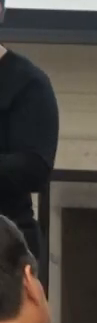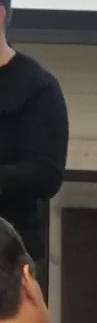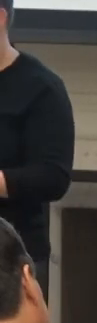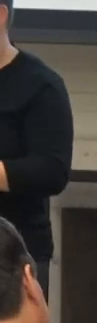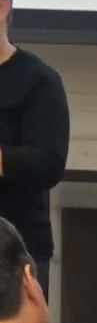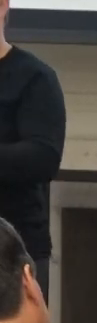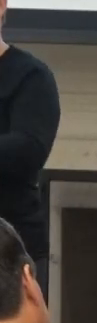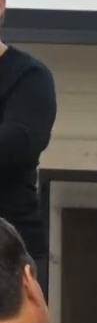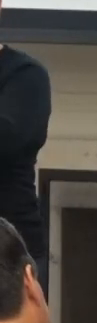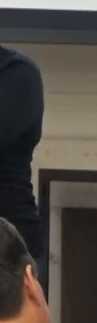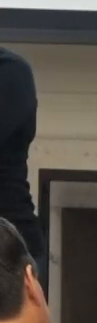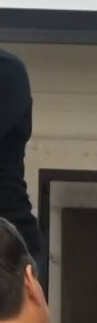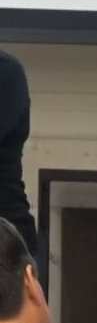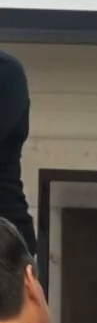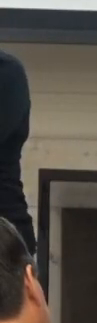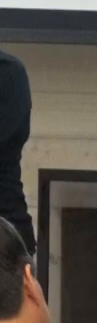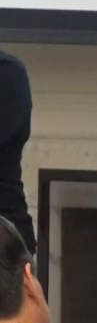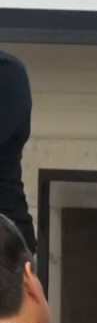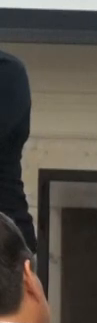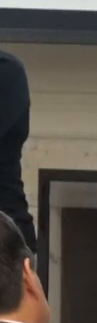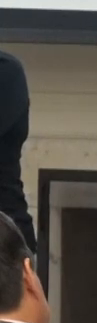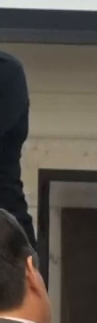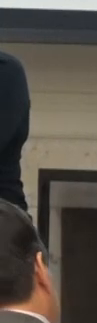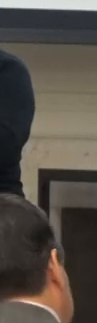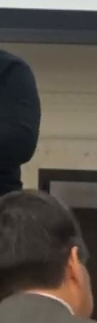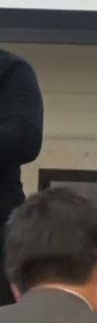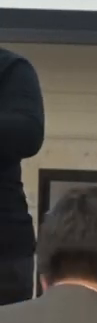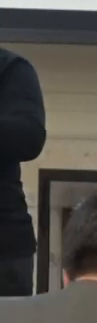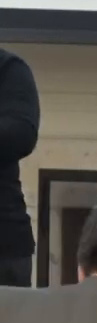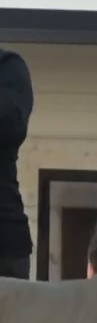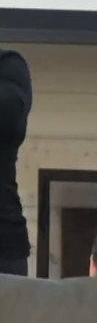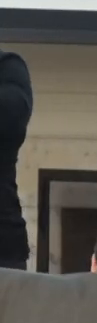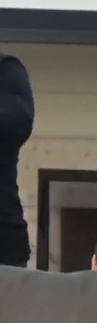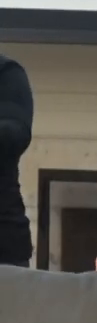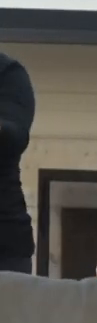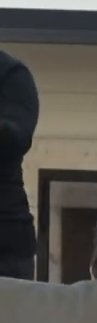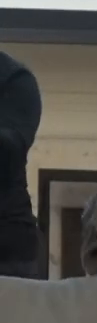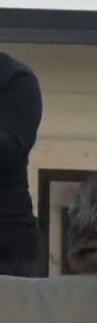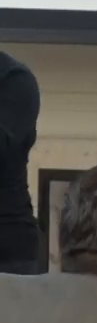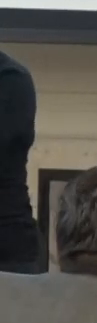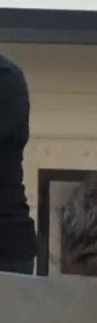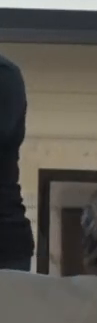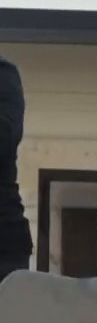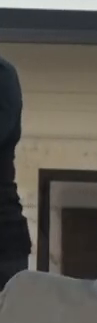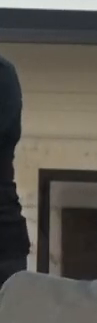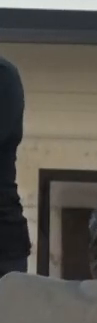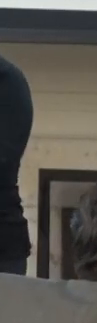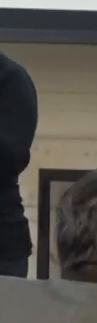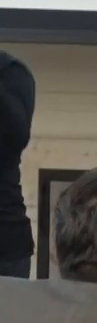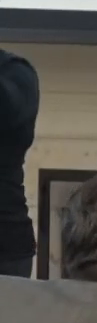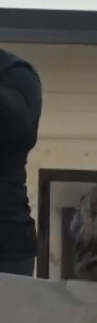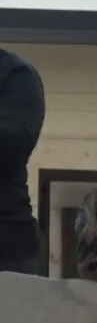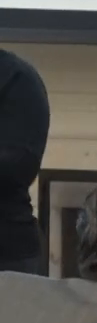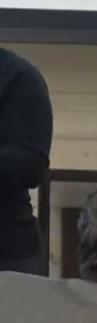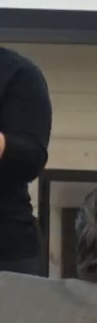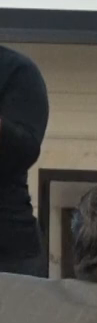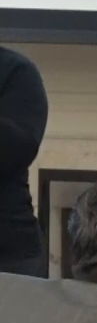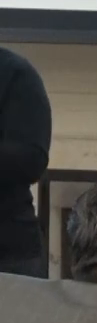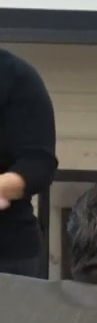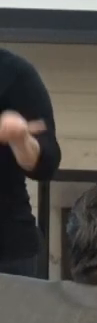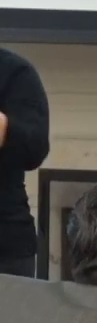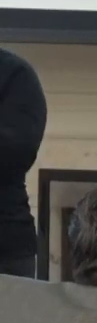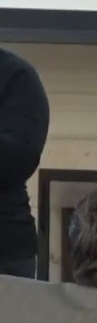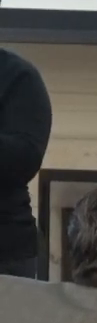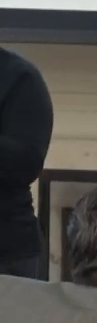social media had the ability to reach out to people and make them move now we still have the same problems